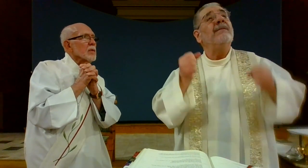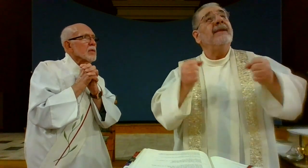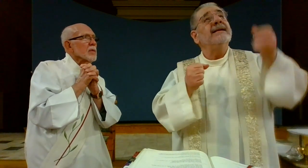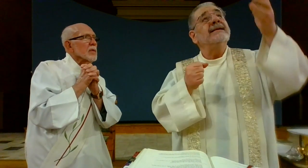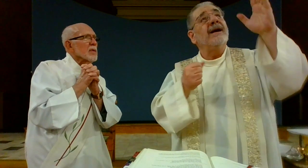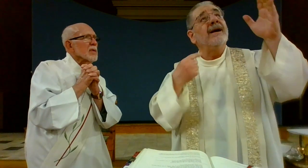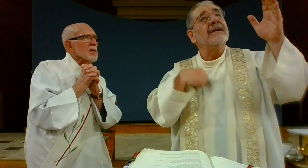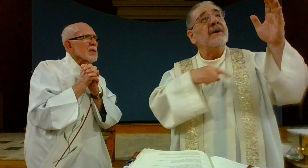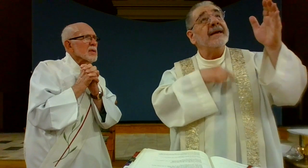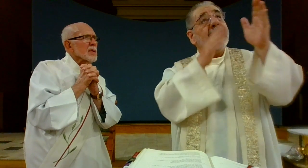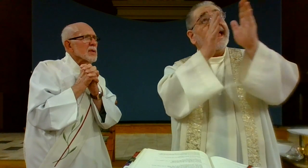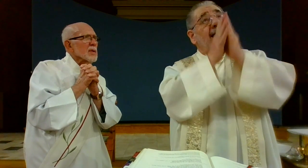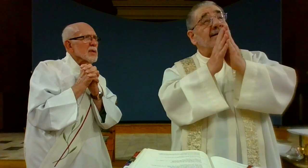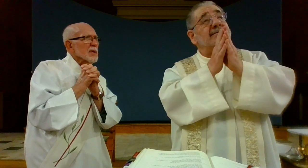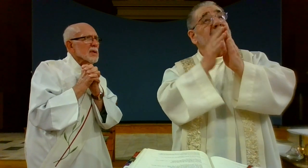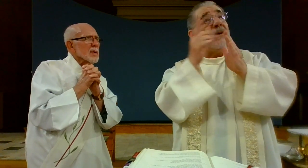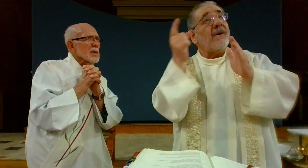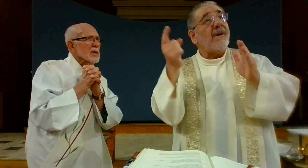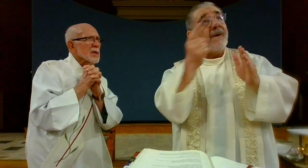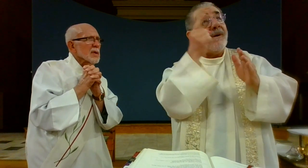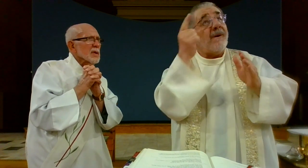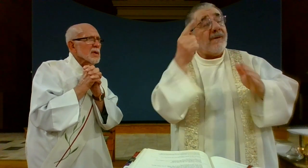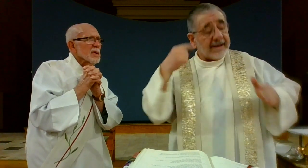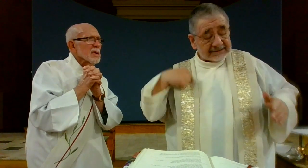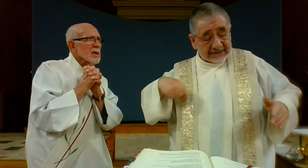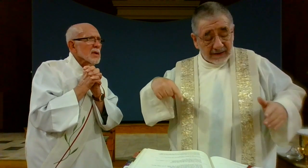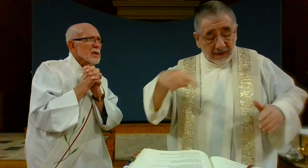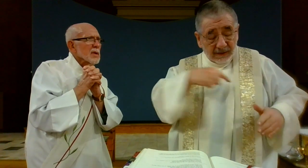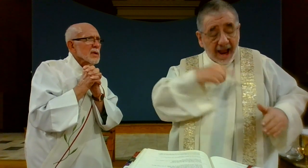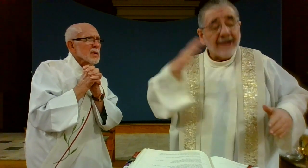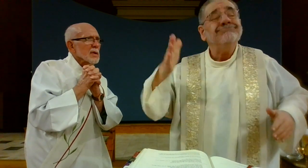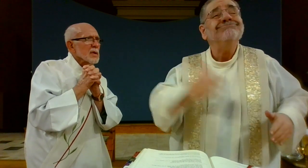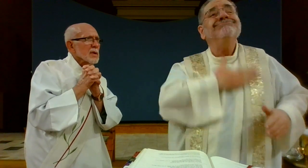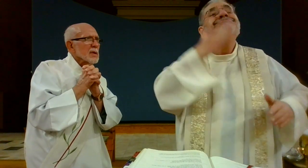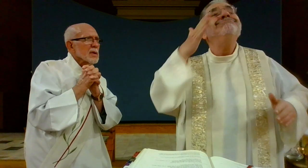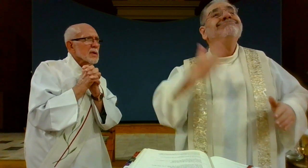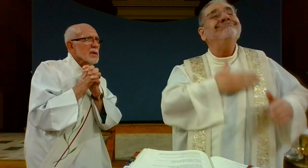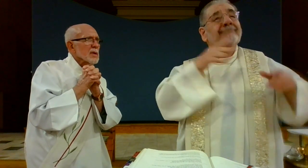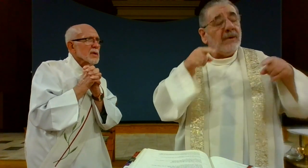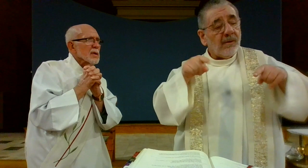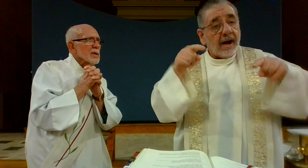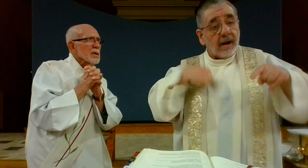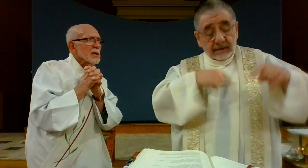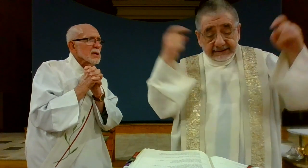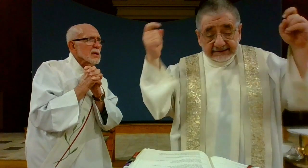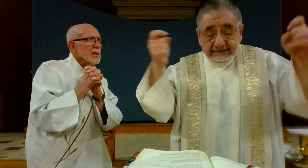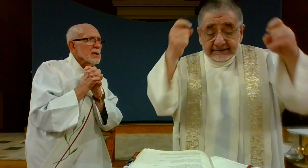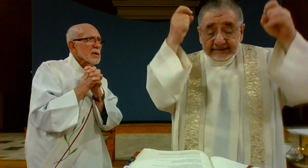Grant, Almighty God, that we may celebrate with heartfelt devotion